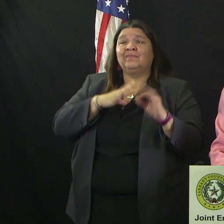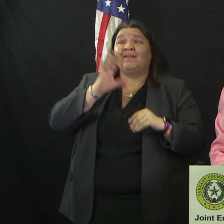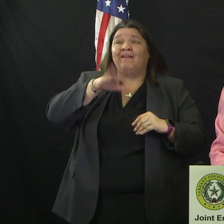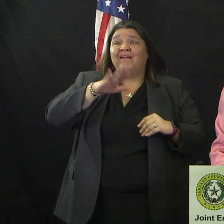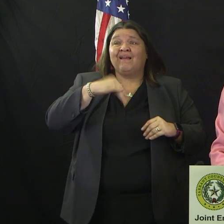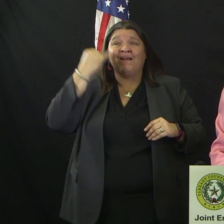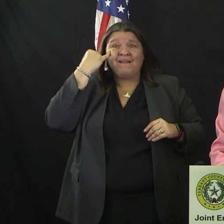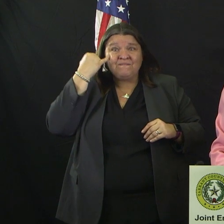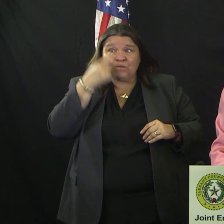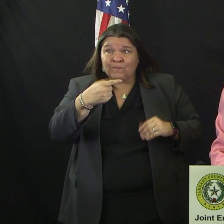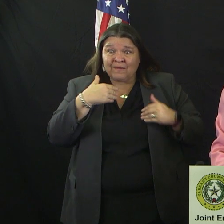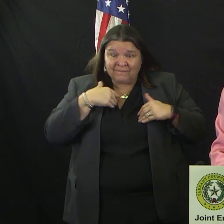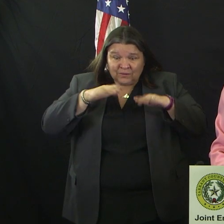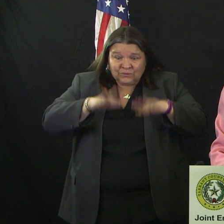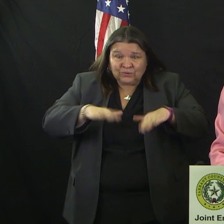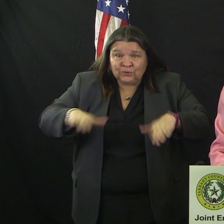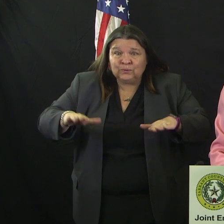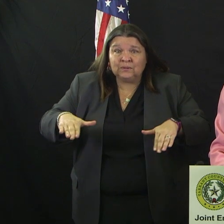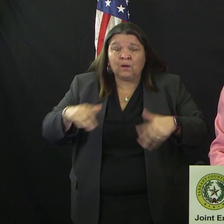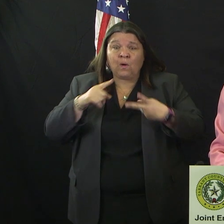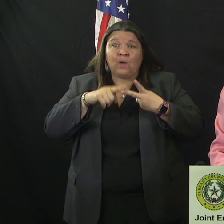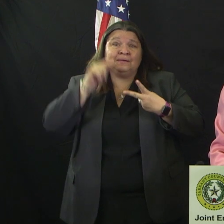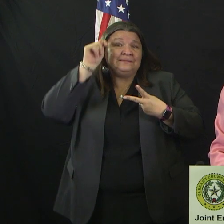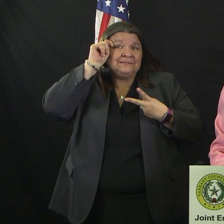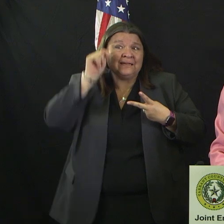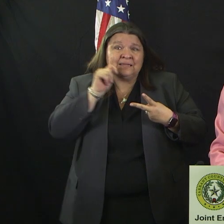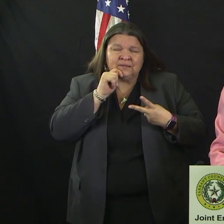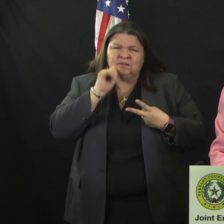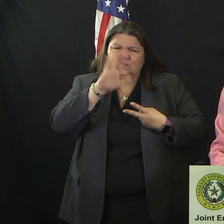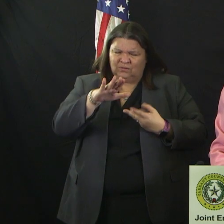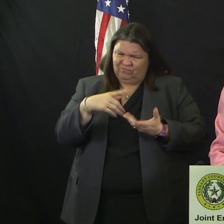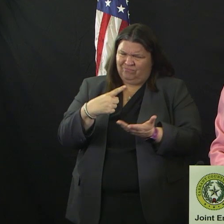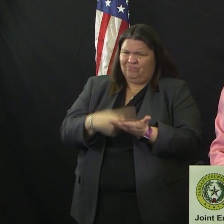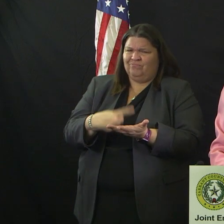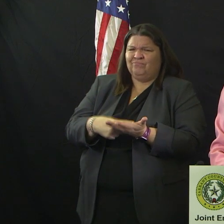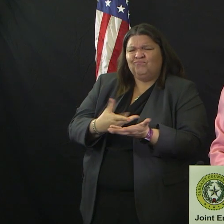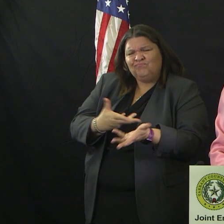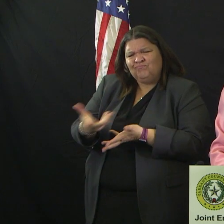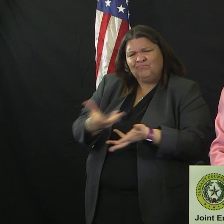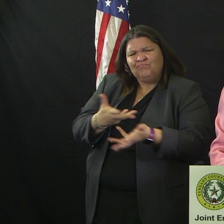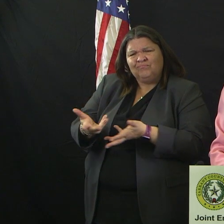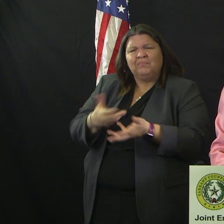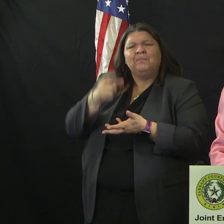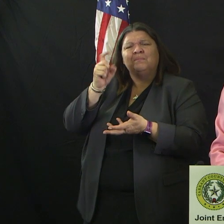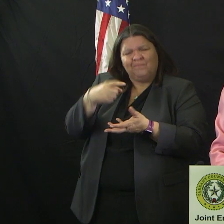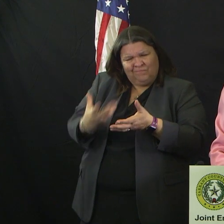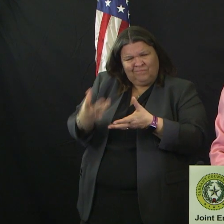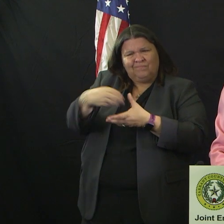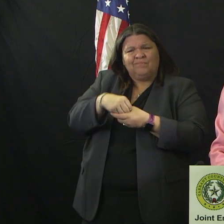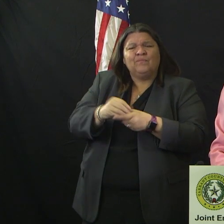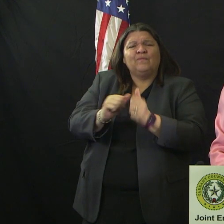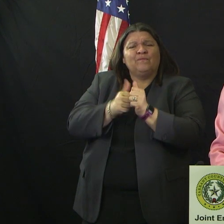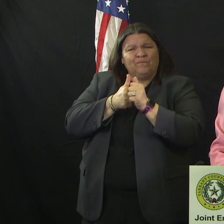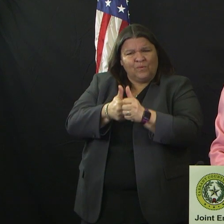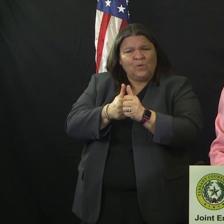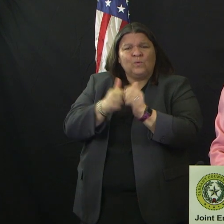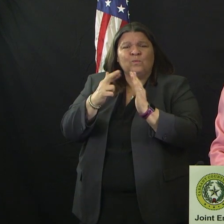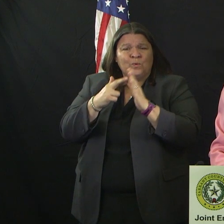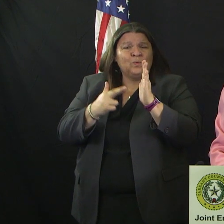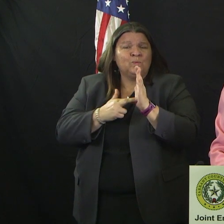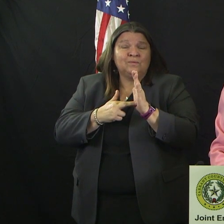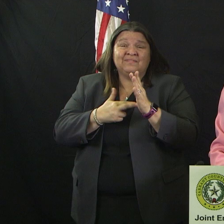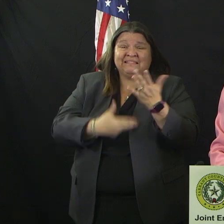have college students, talk to them. They need to be a part of the social distancing. It's critical that everyone